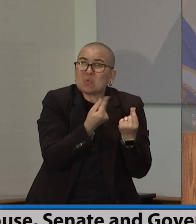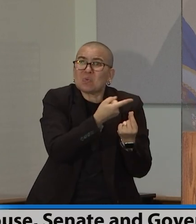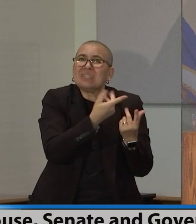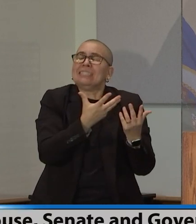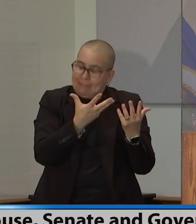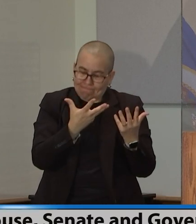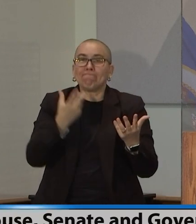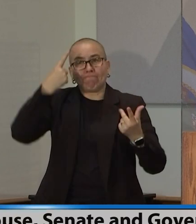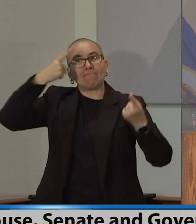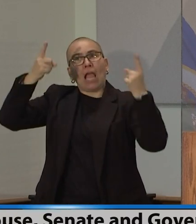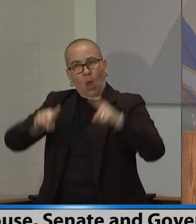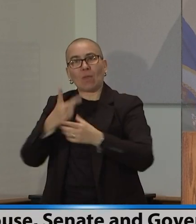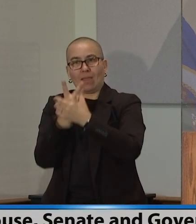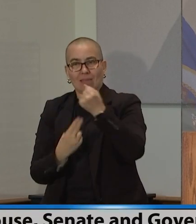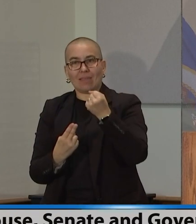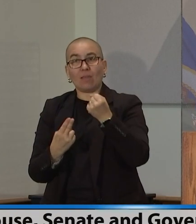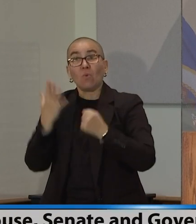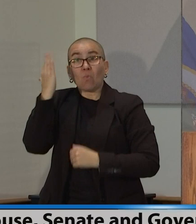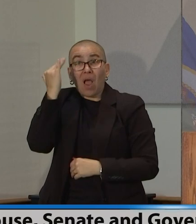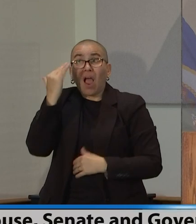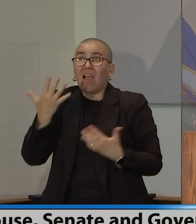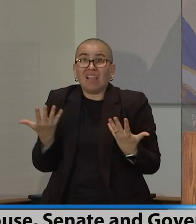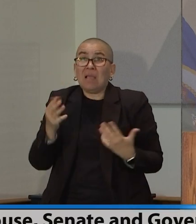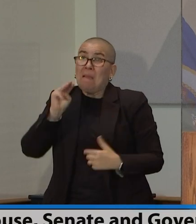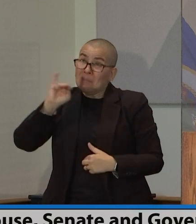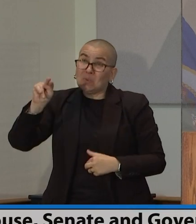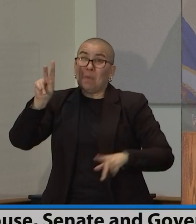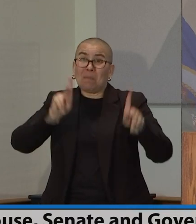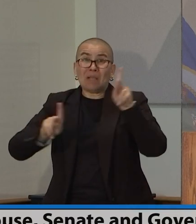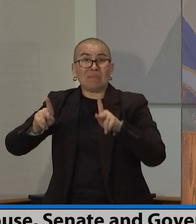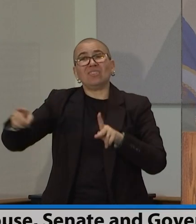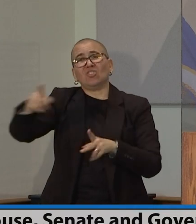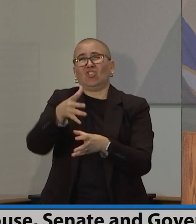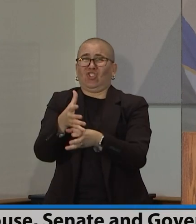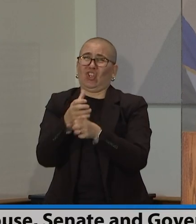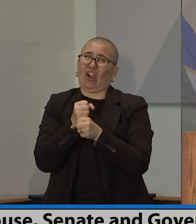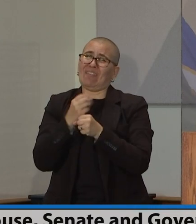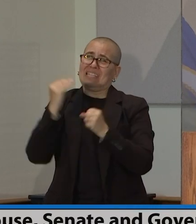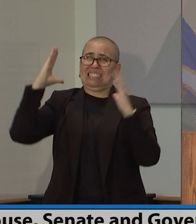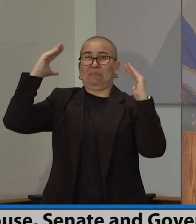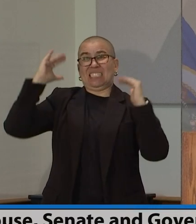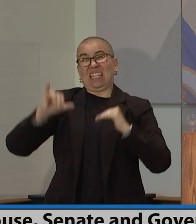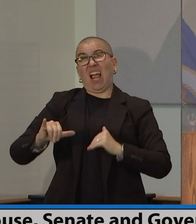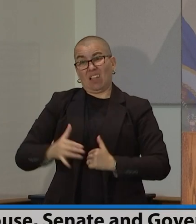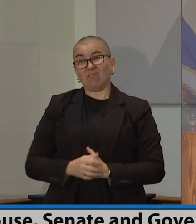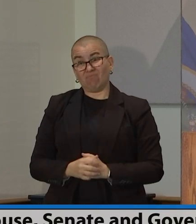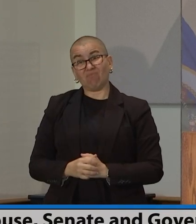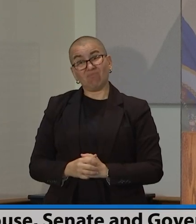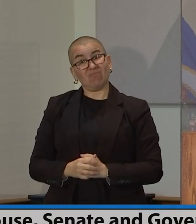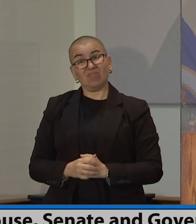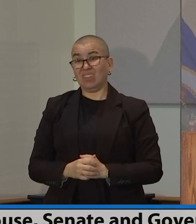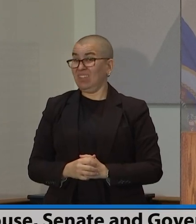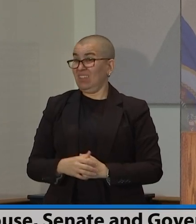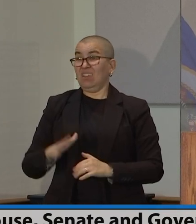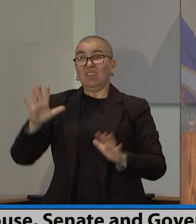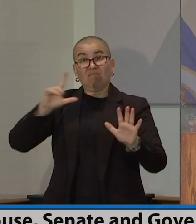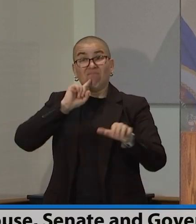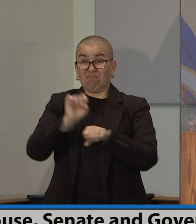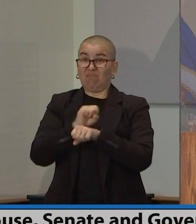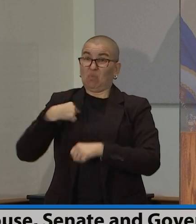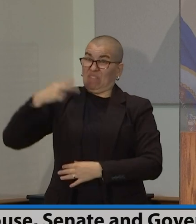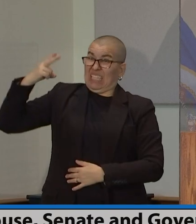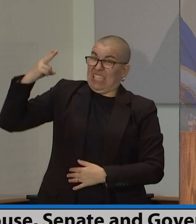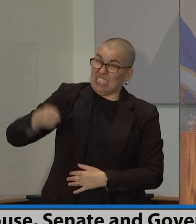because it's what I believe Minnesotans expect. Good governance is a hallmark of this state. It is still functioning that way.